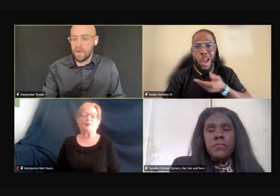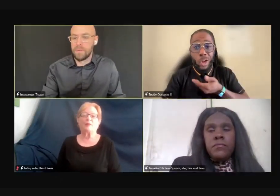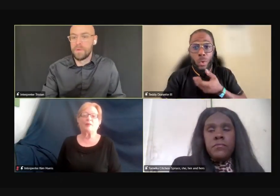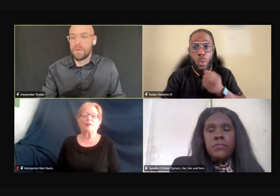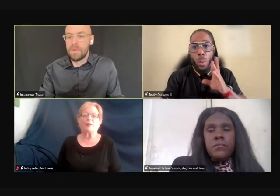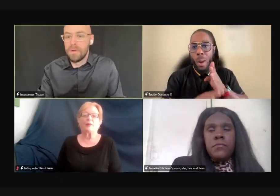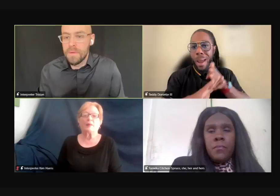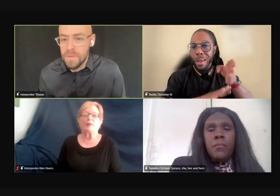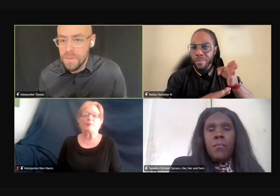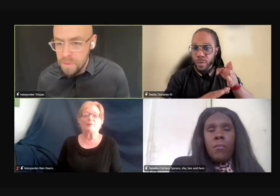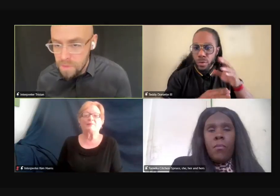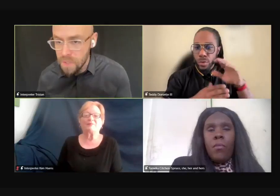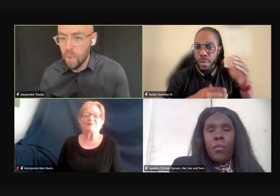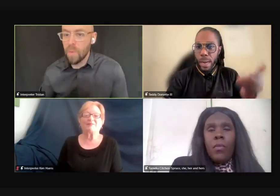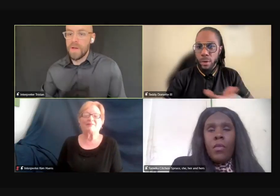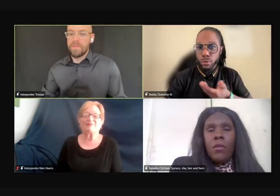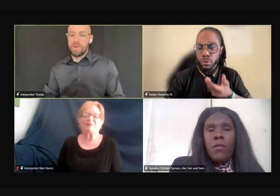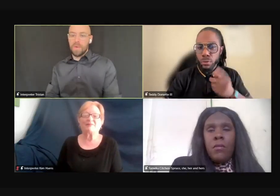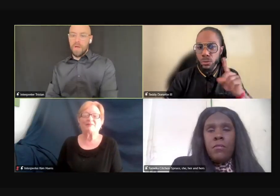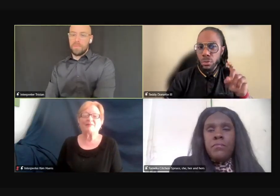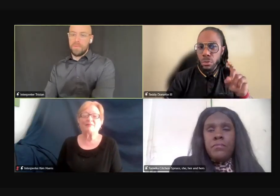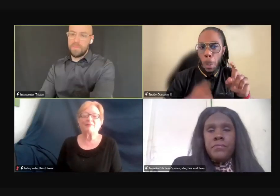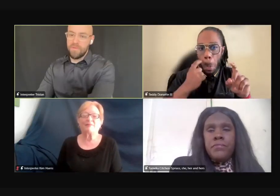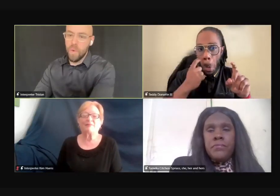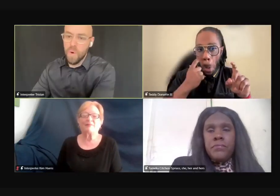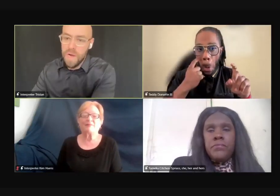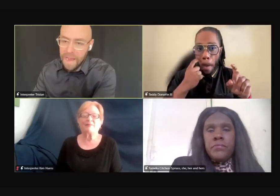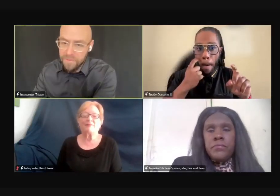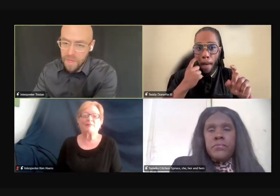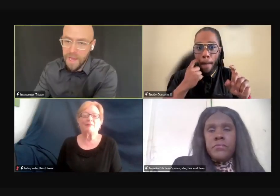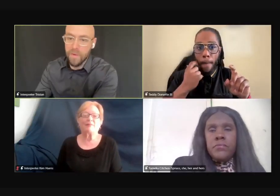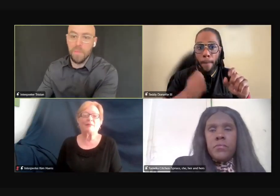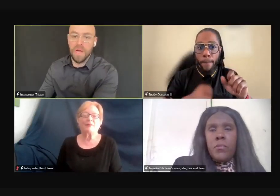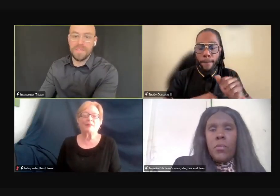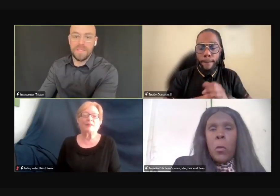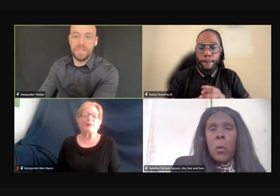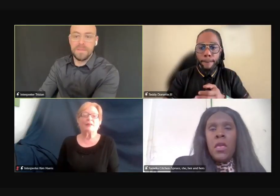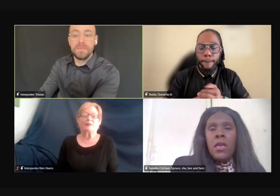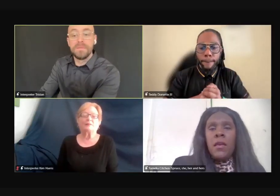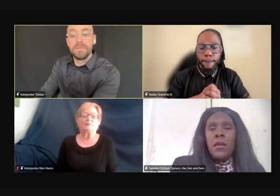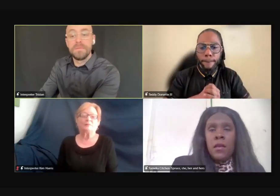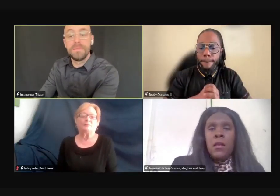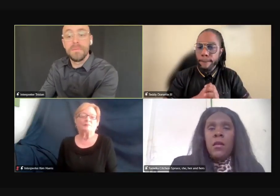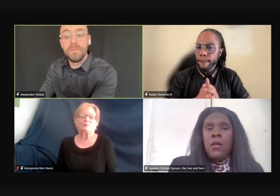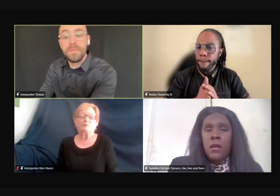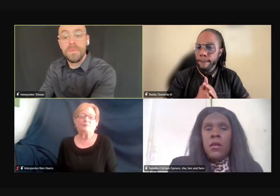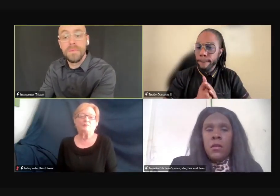I can go. So whenever, uh, before, after the hiring process,